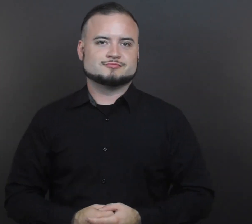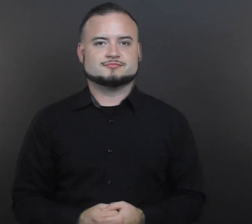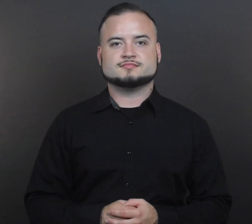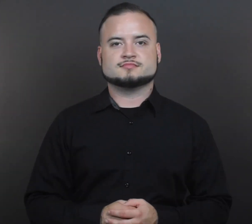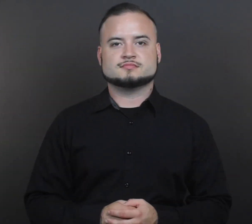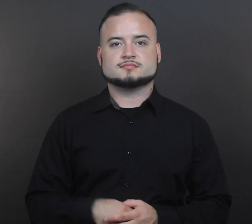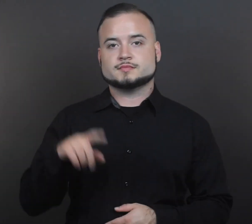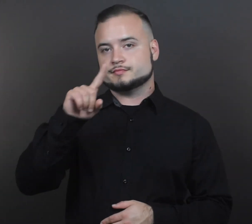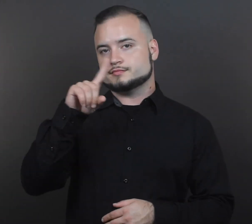Number